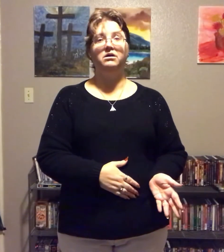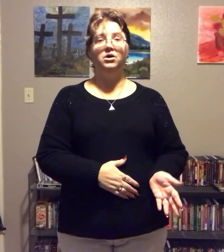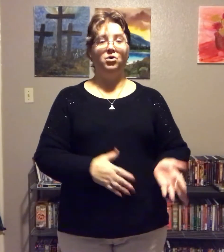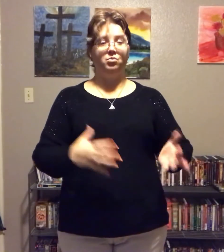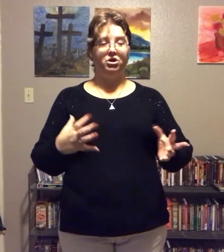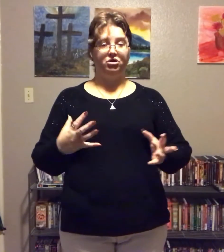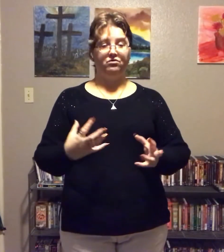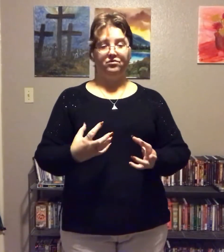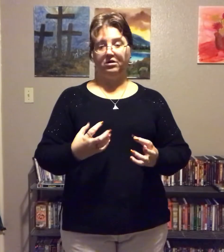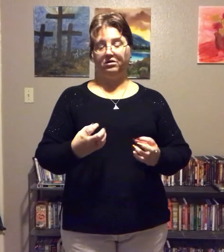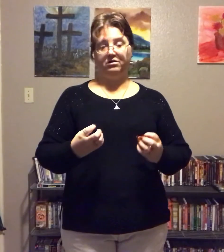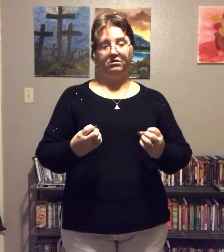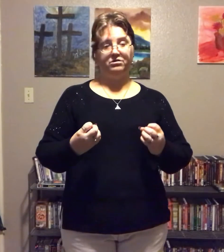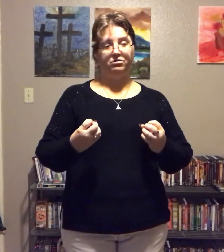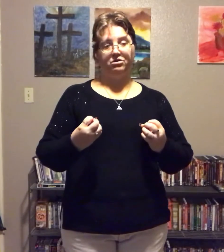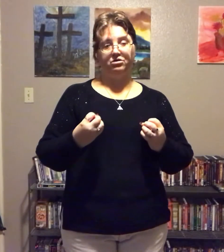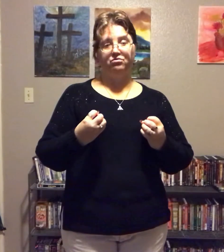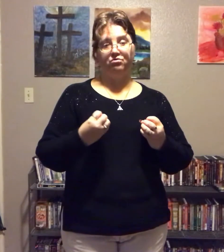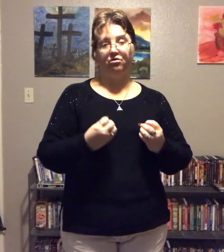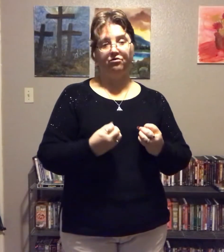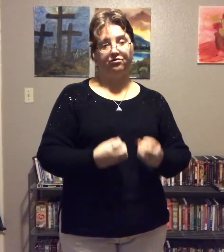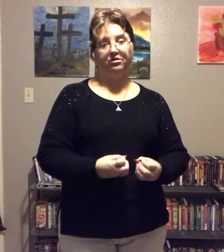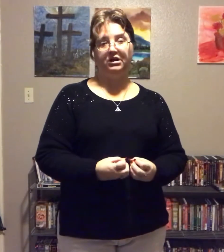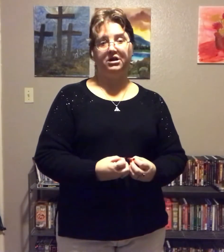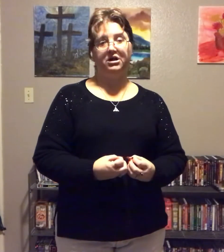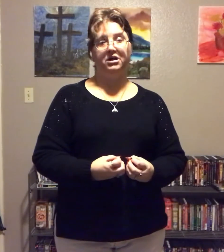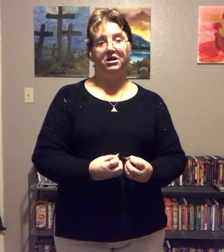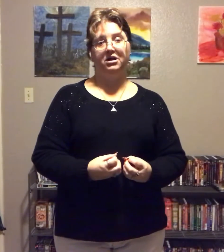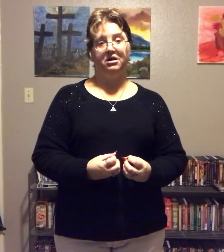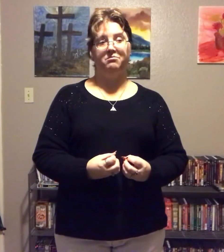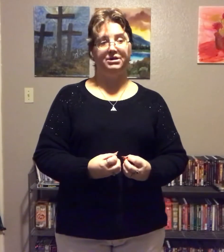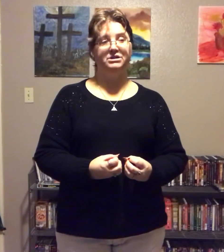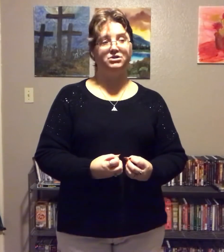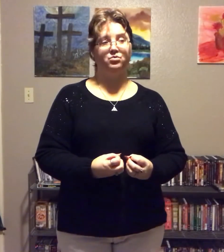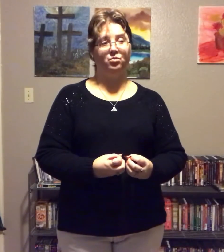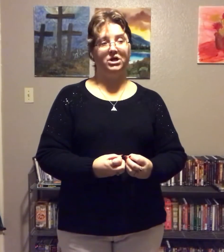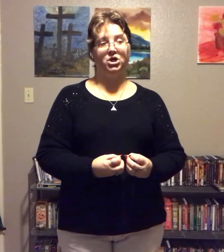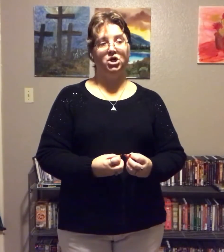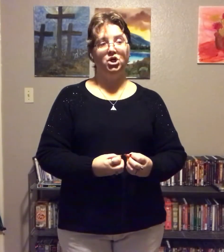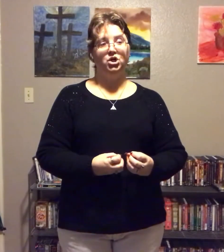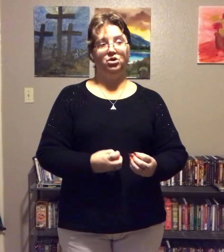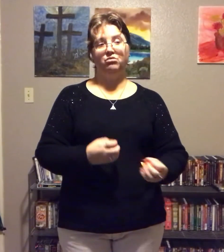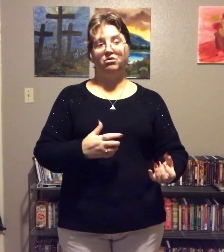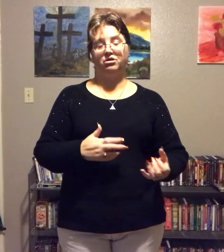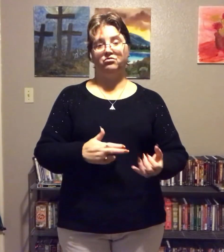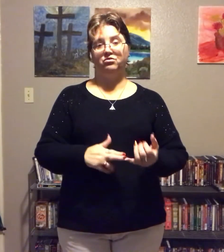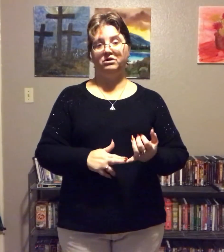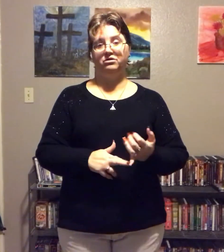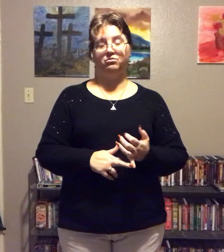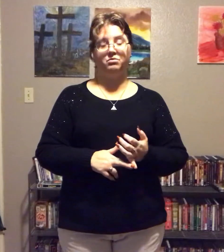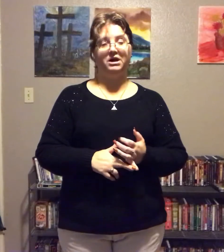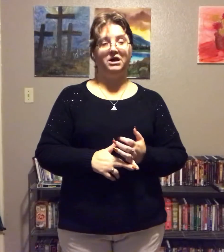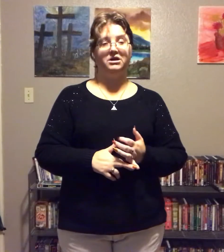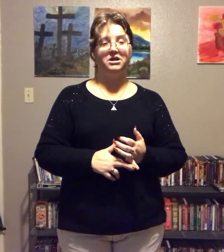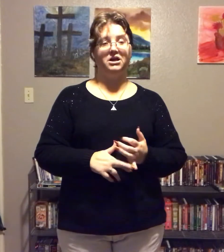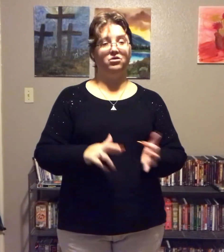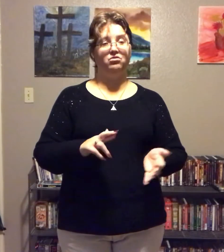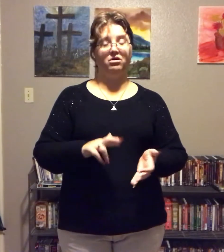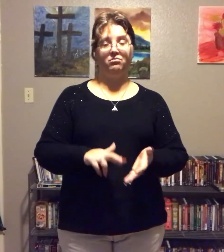When you've gone onto a control freak binge where you are controlling your weight and you're not